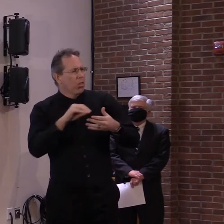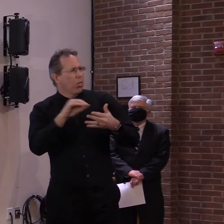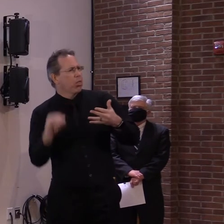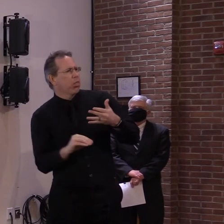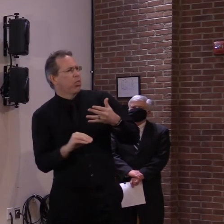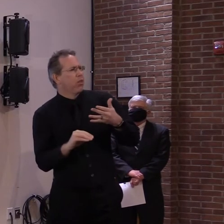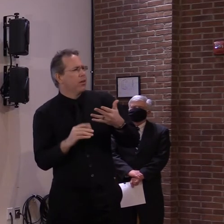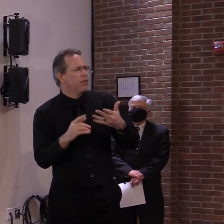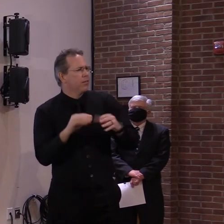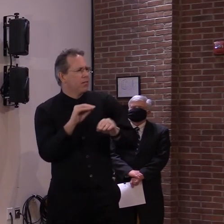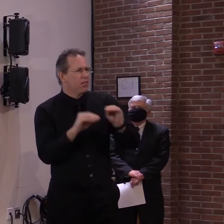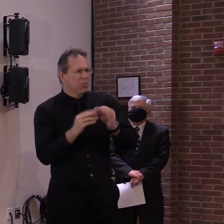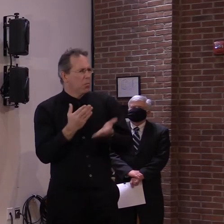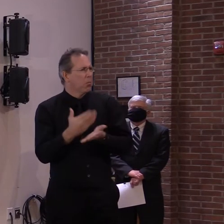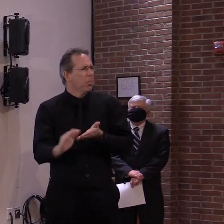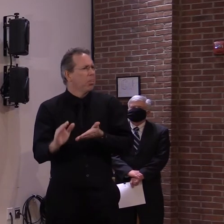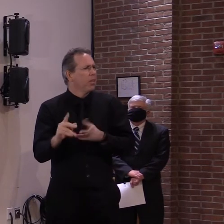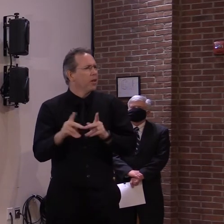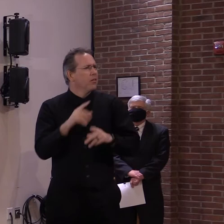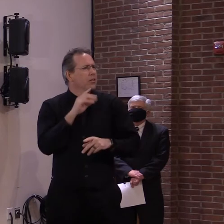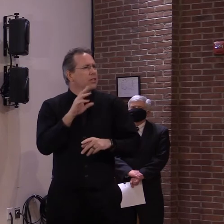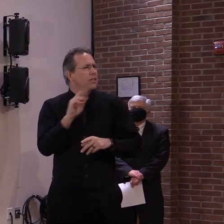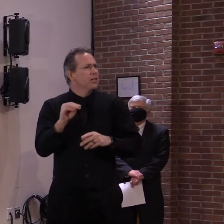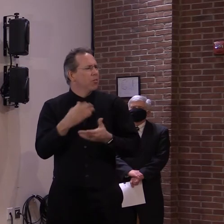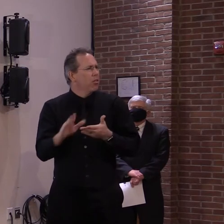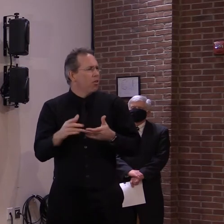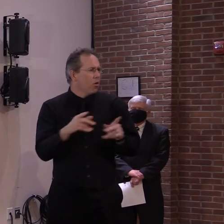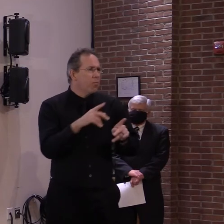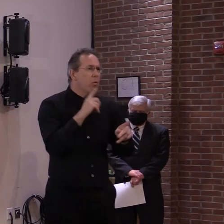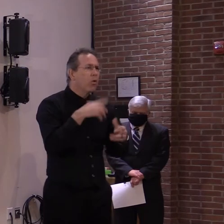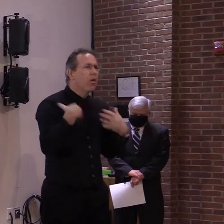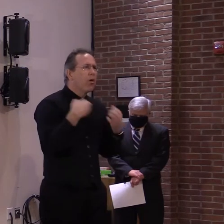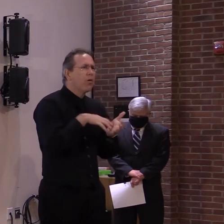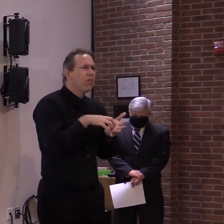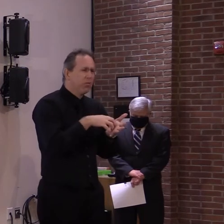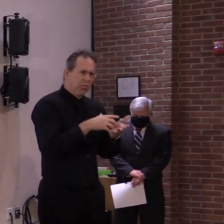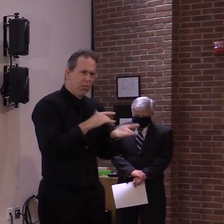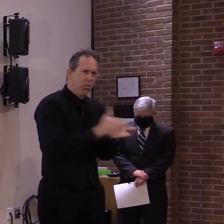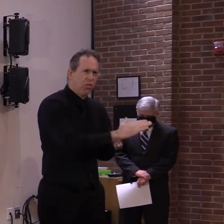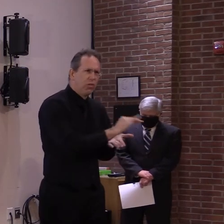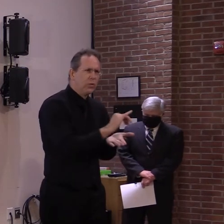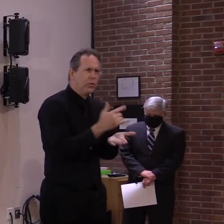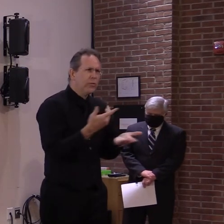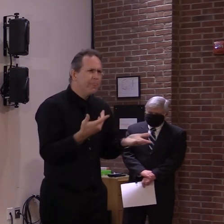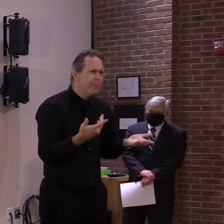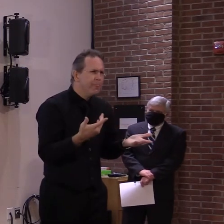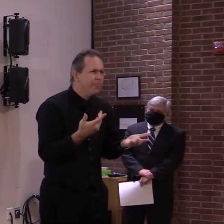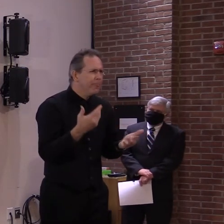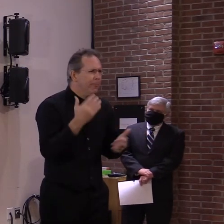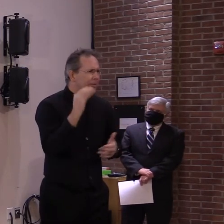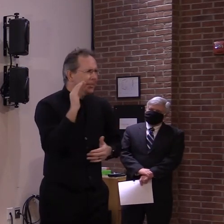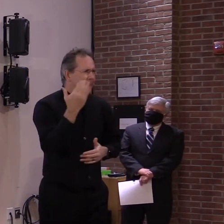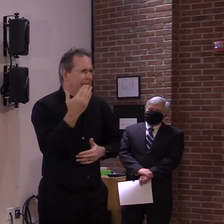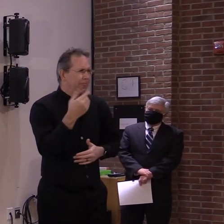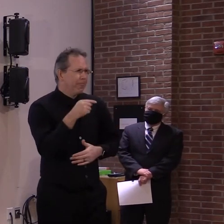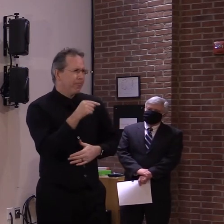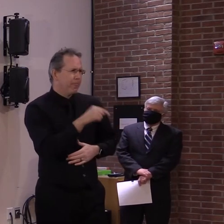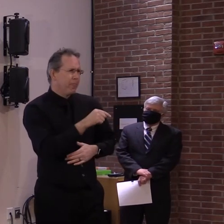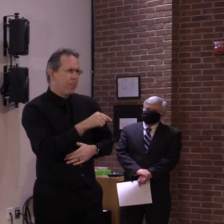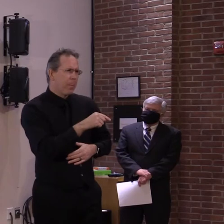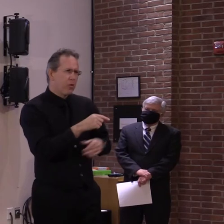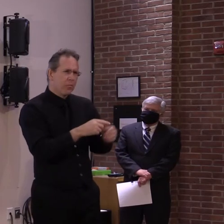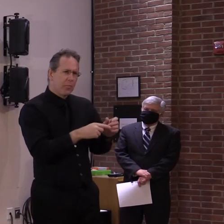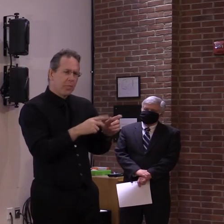when they, um, as I understand it, the very few, uh, in that group who don't have a comorbidity, so why not push the